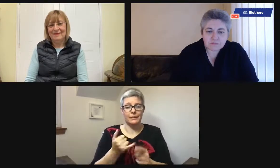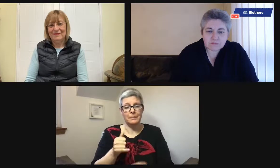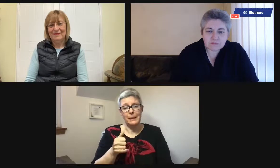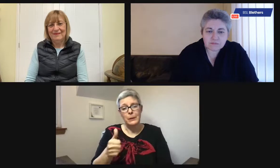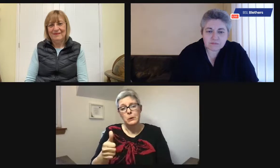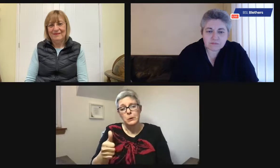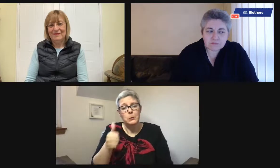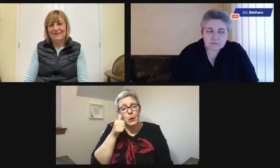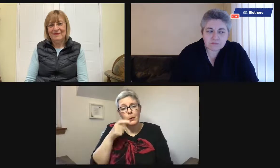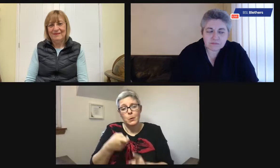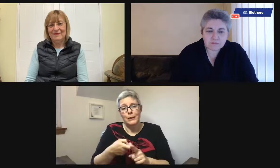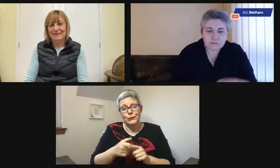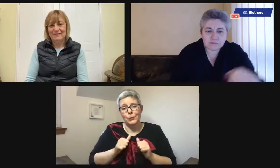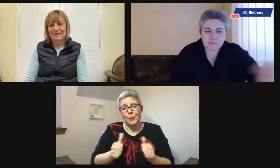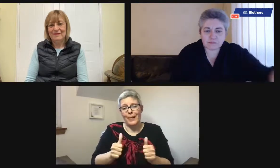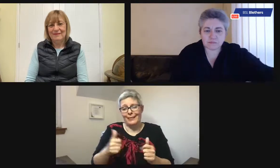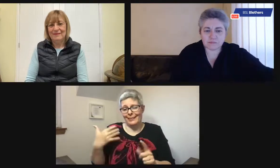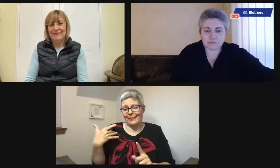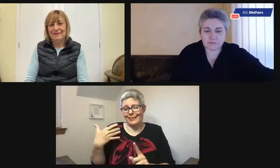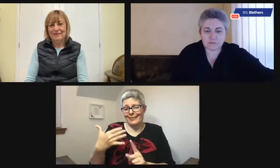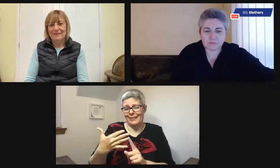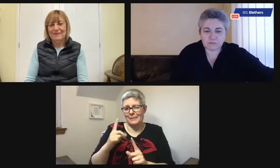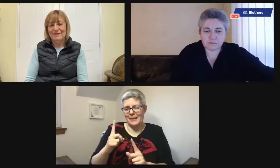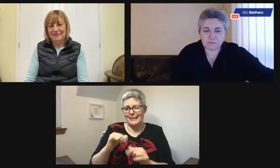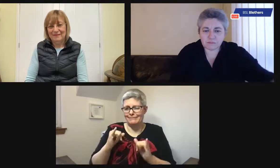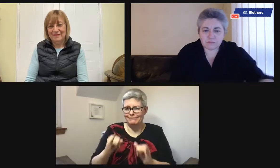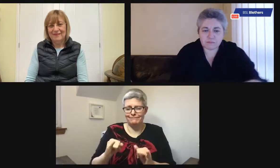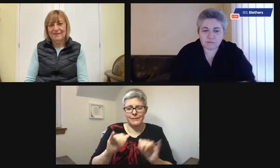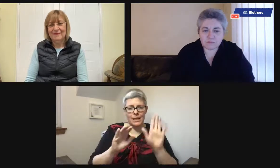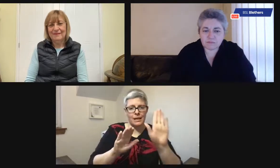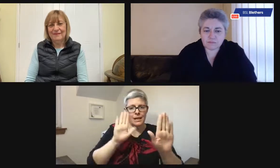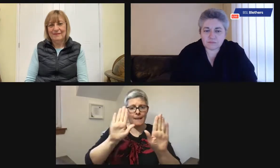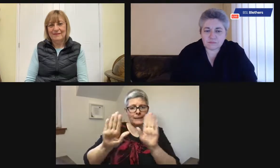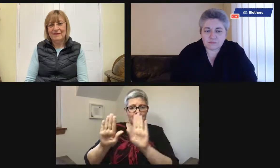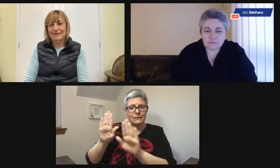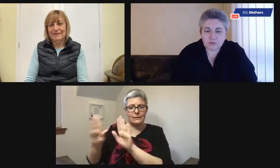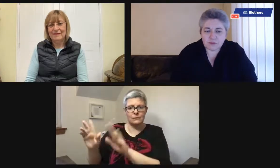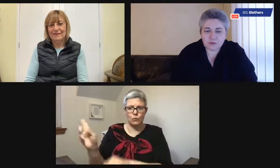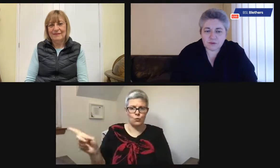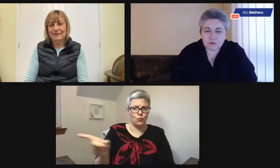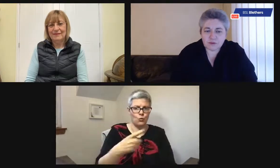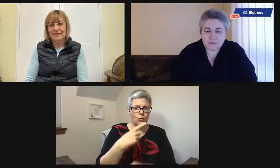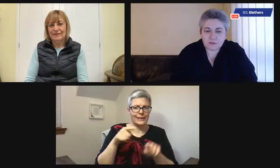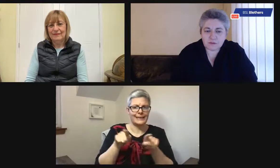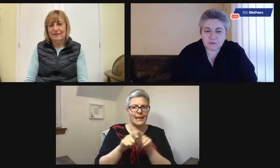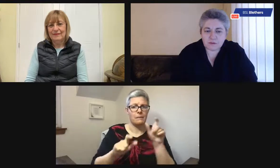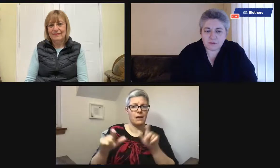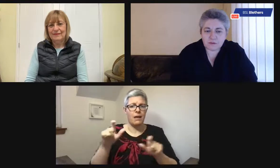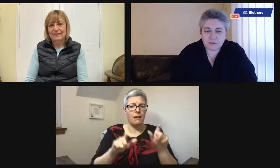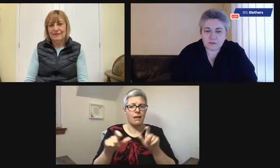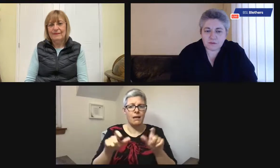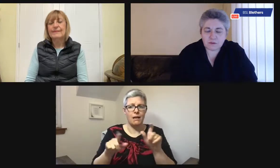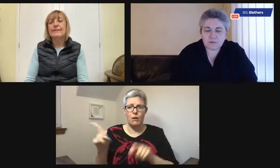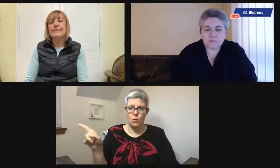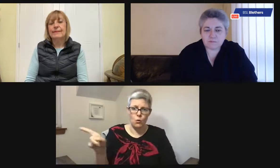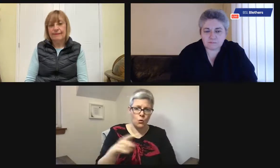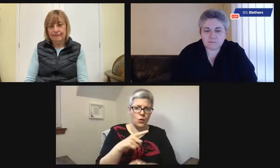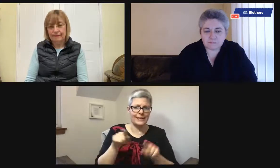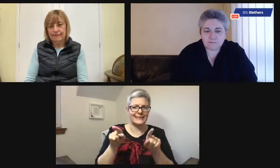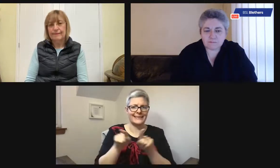If you walk into the kitchen, maybe you've known the kitchen really well for many years, but